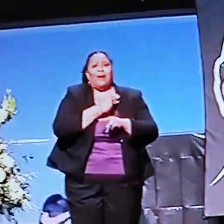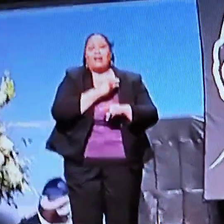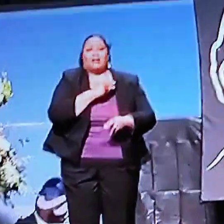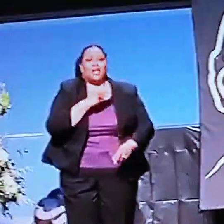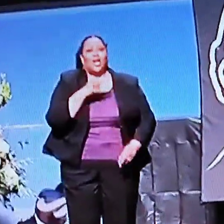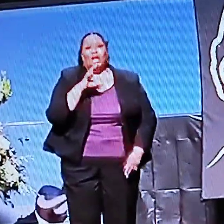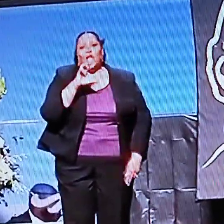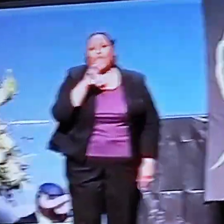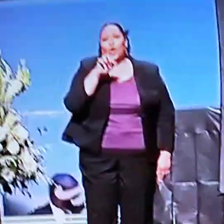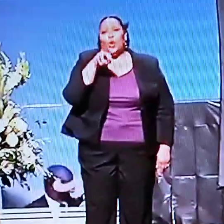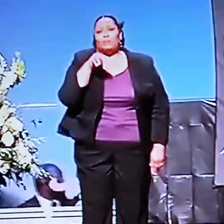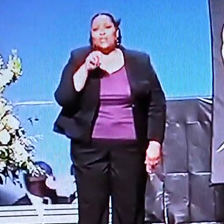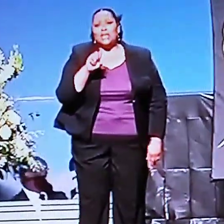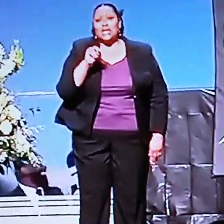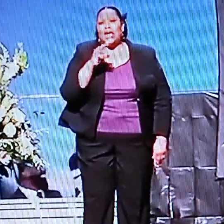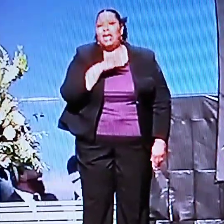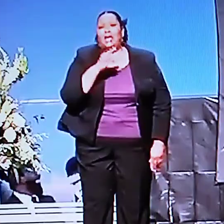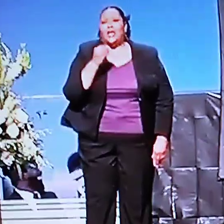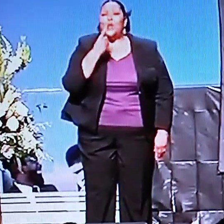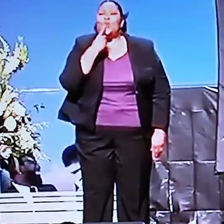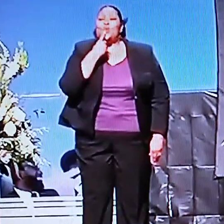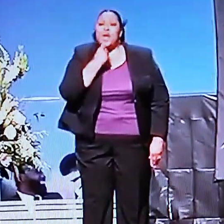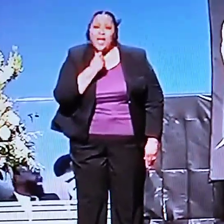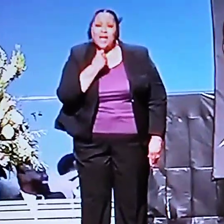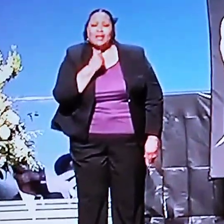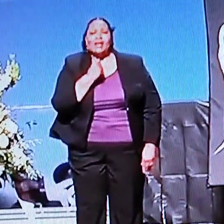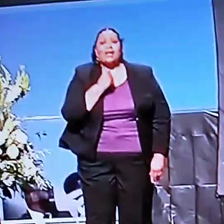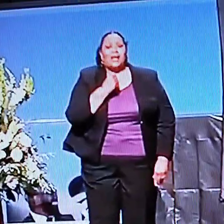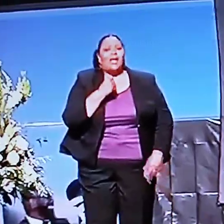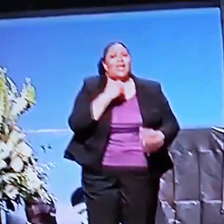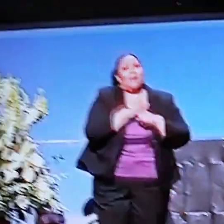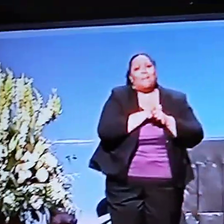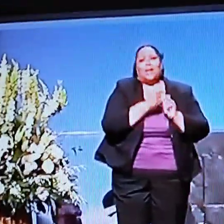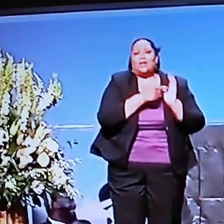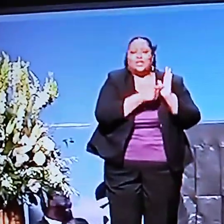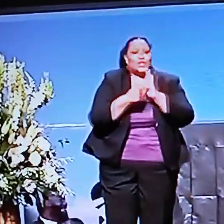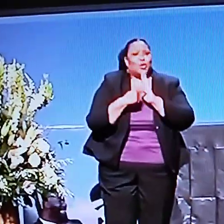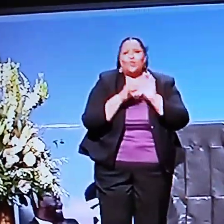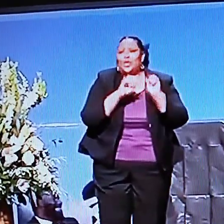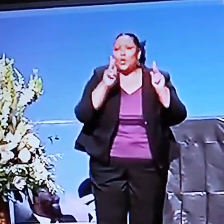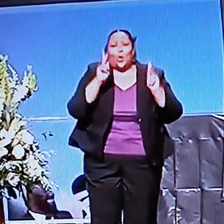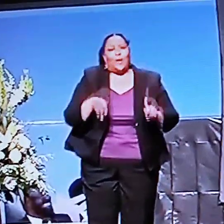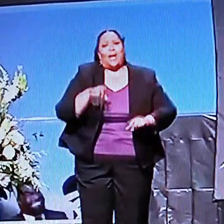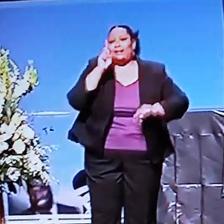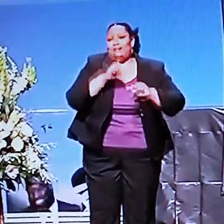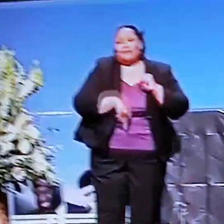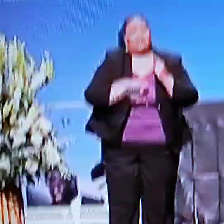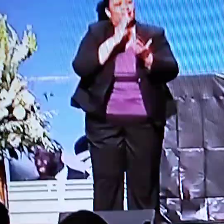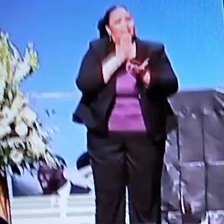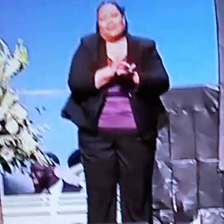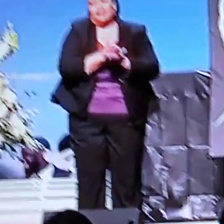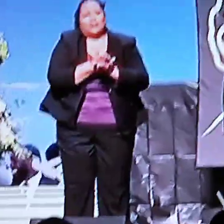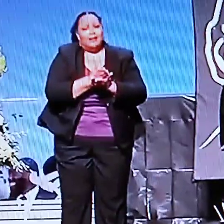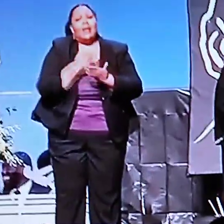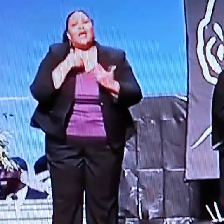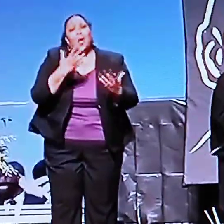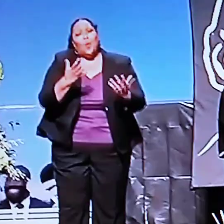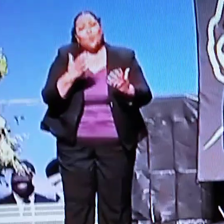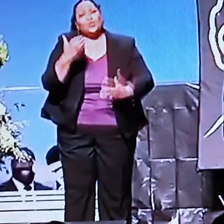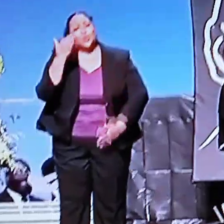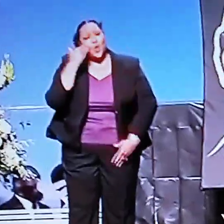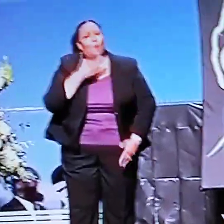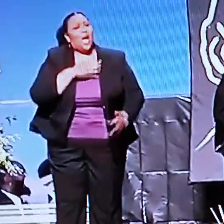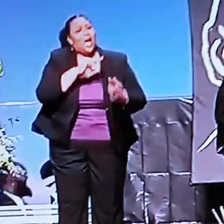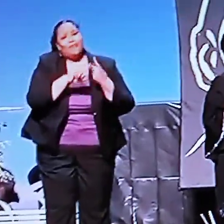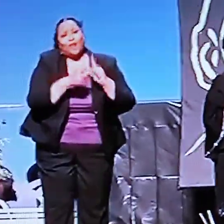and began to mentor and make a legacy that no one can deny. I want you to know,